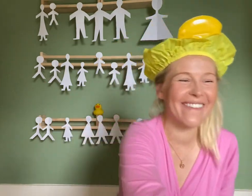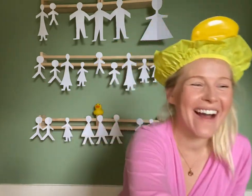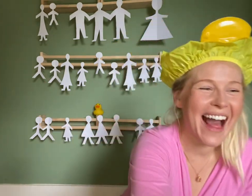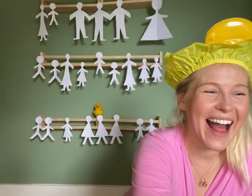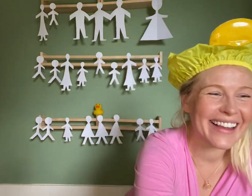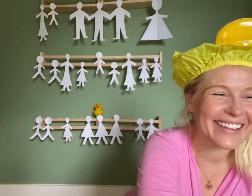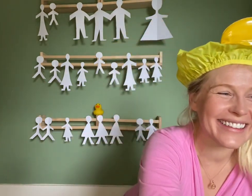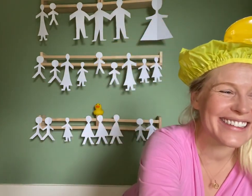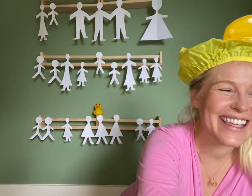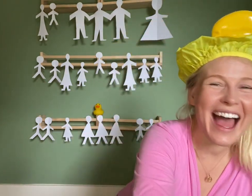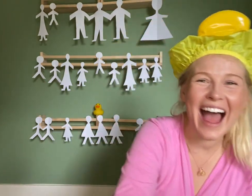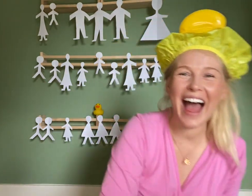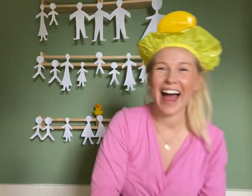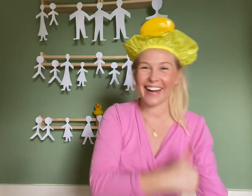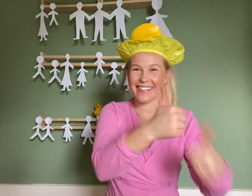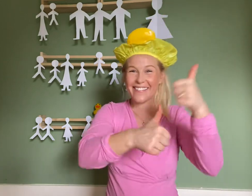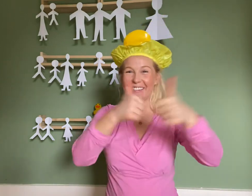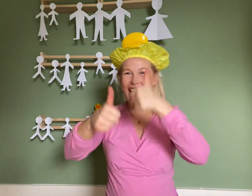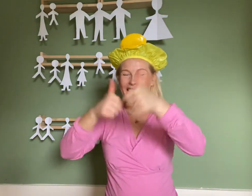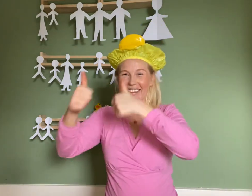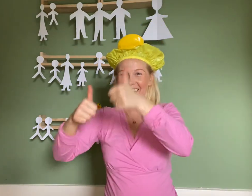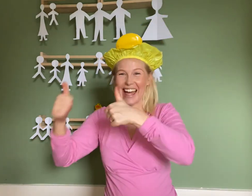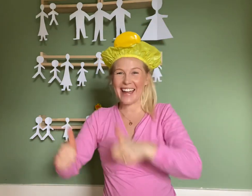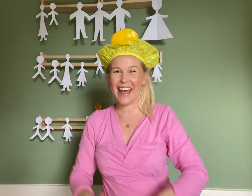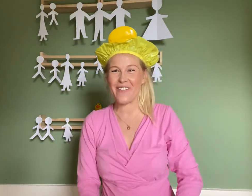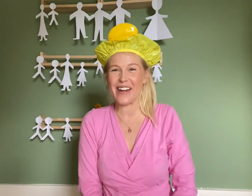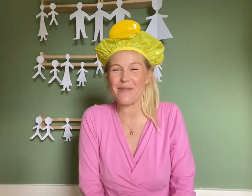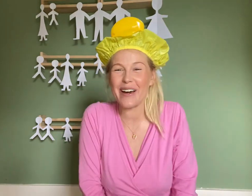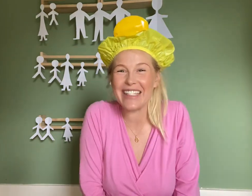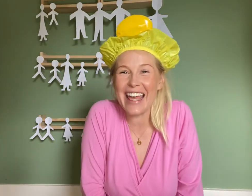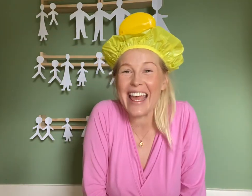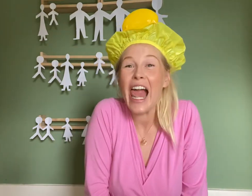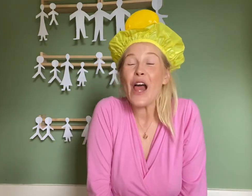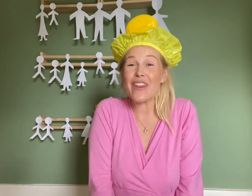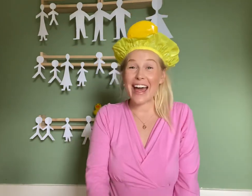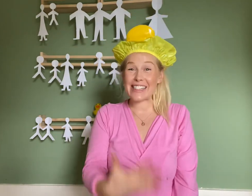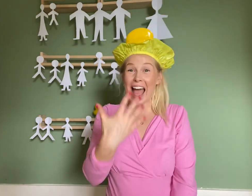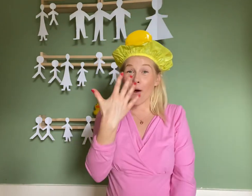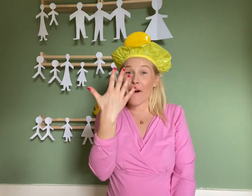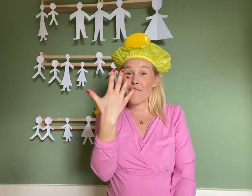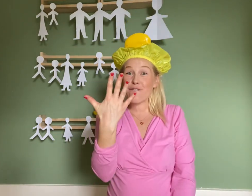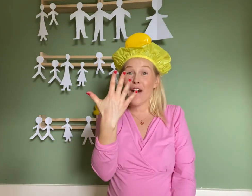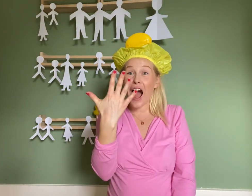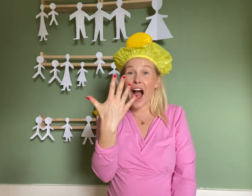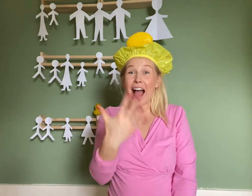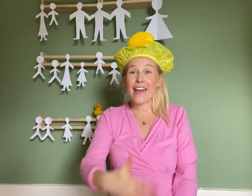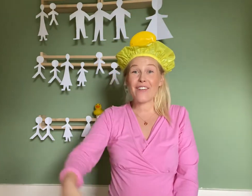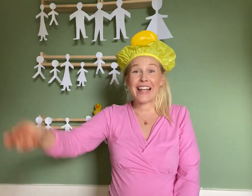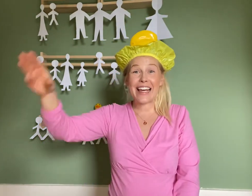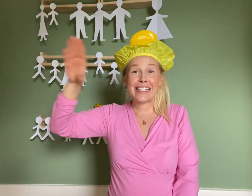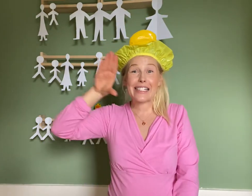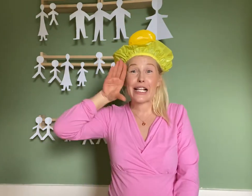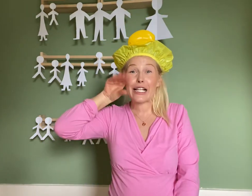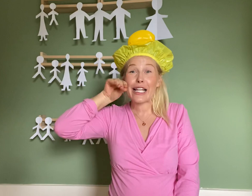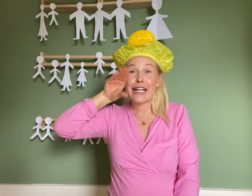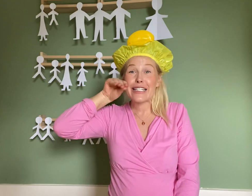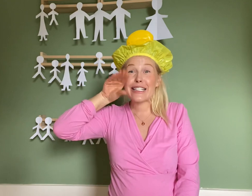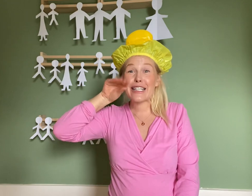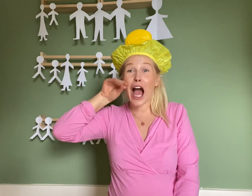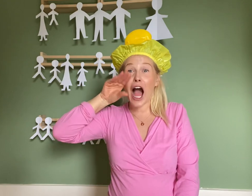Well done. Well done, everybody. That's our five little duck